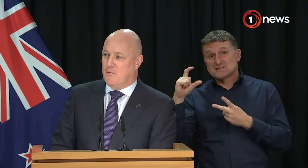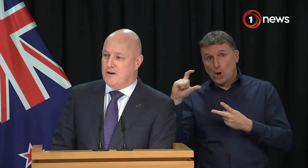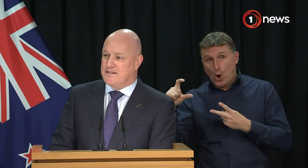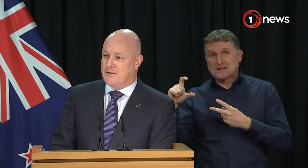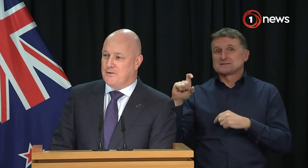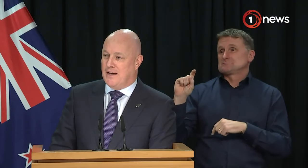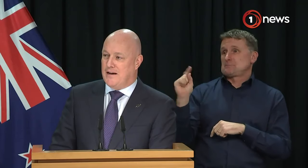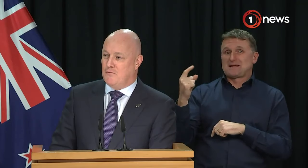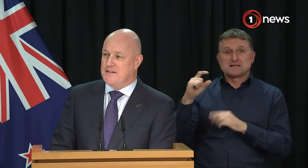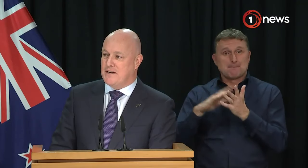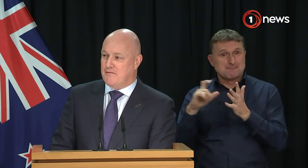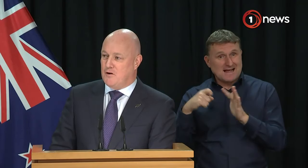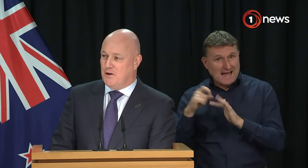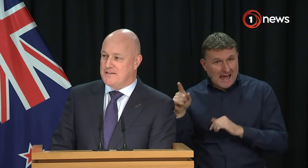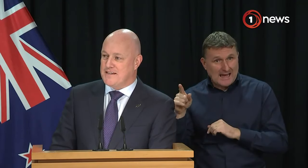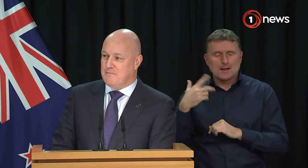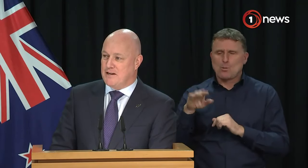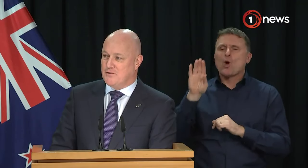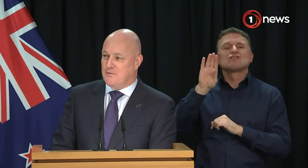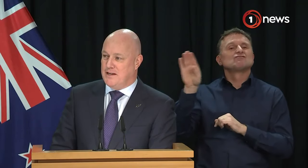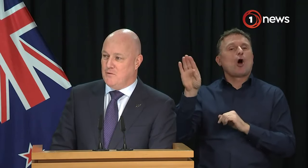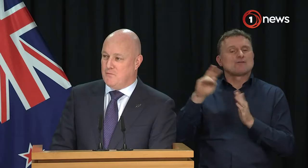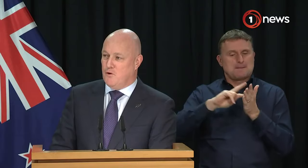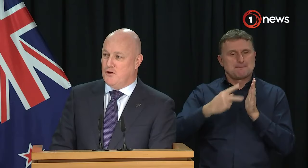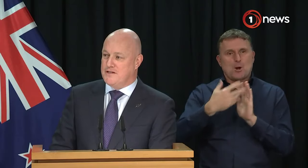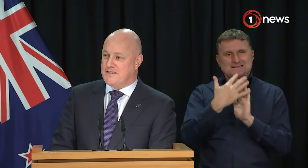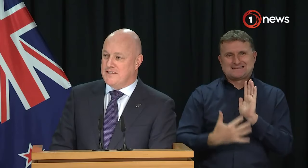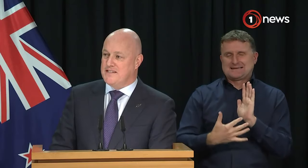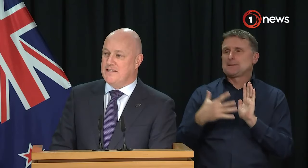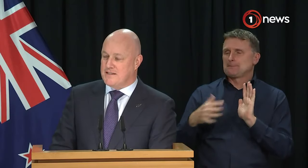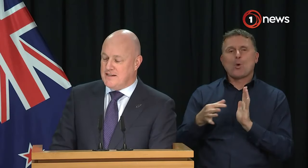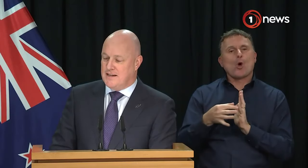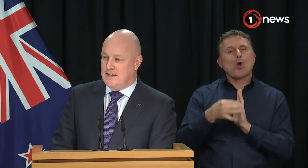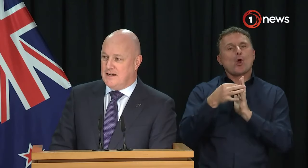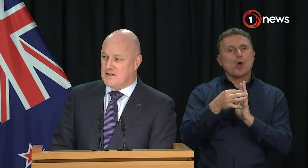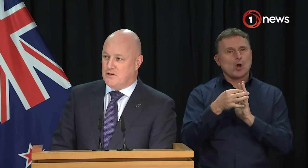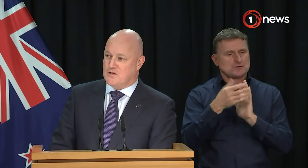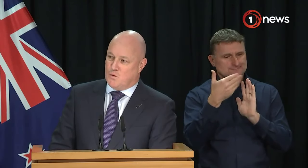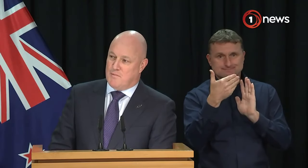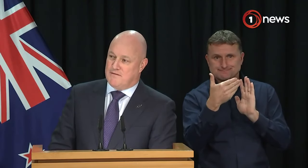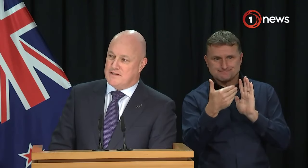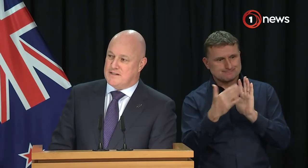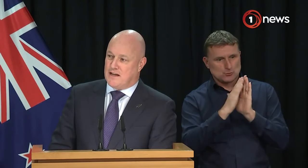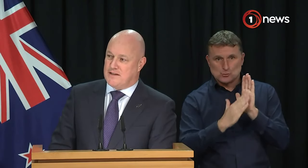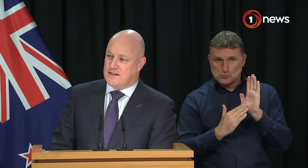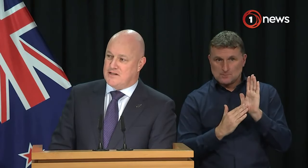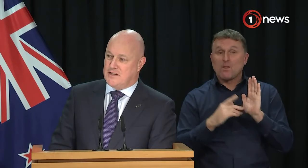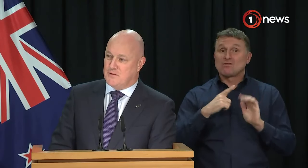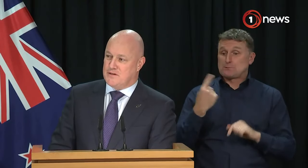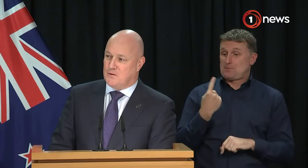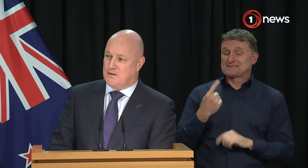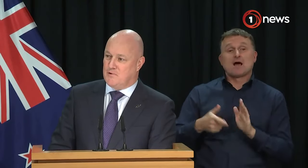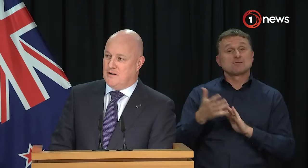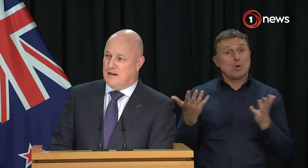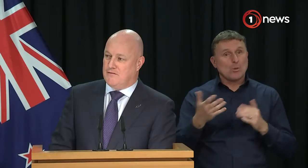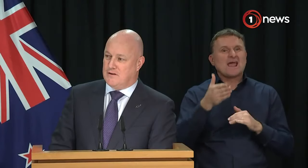around wanting to reset our foreign policy and make sure that we hit it with more urgency and intensity. That's what you saw with my visit to Southeast Asia,